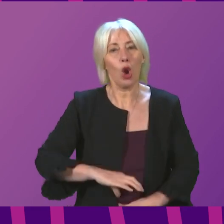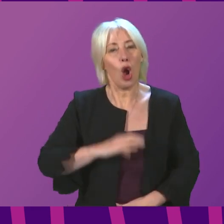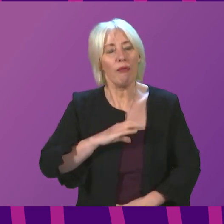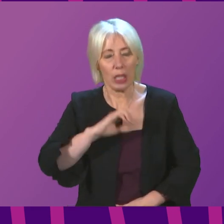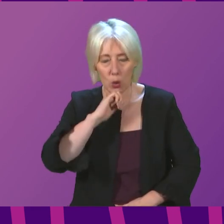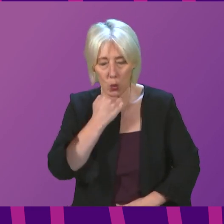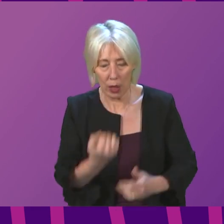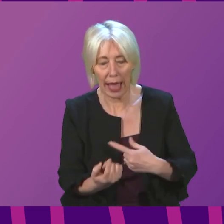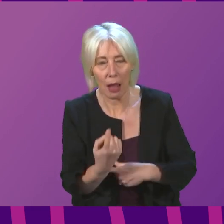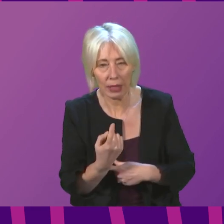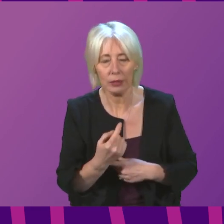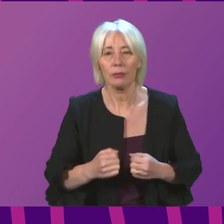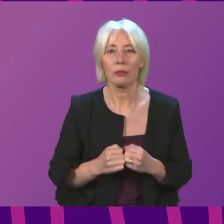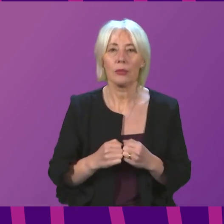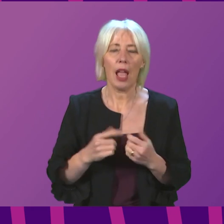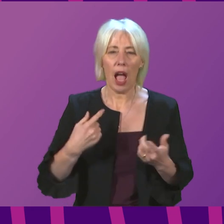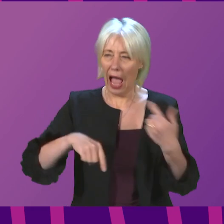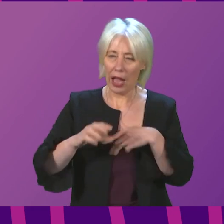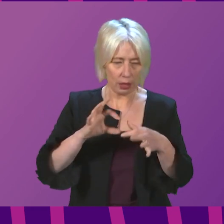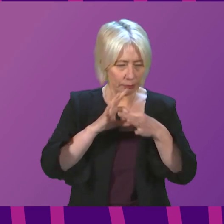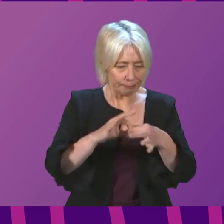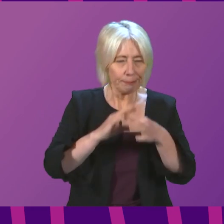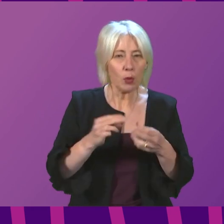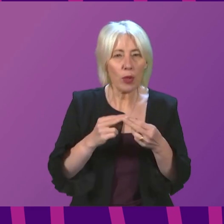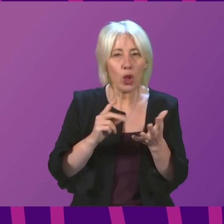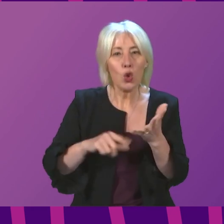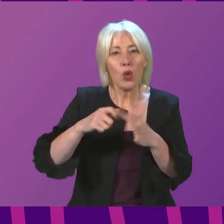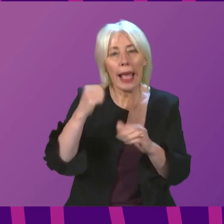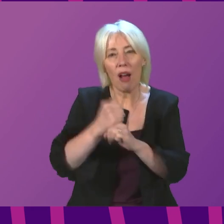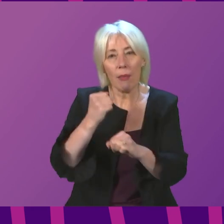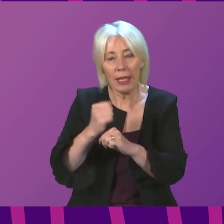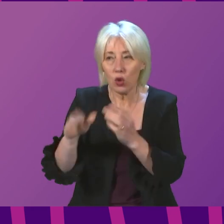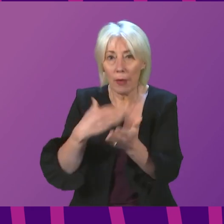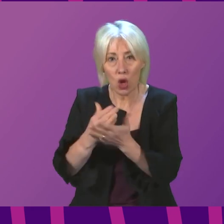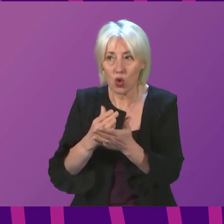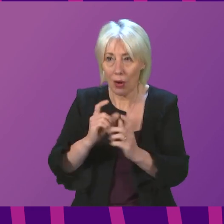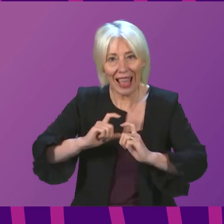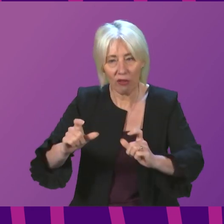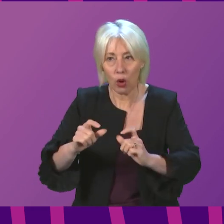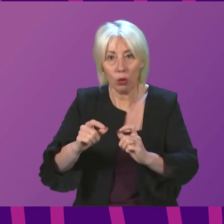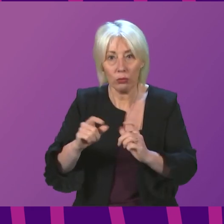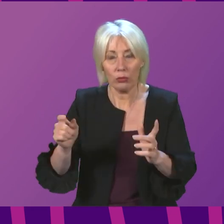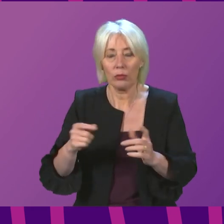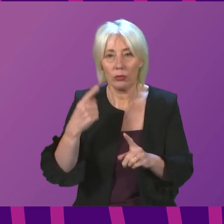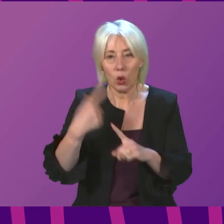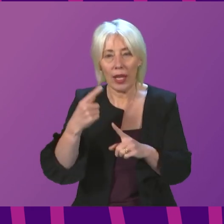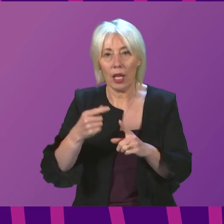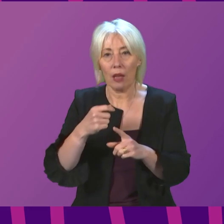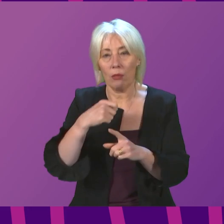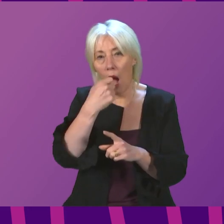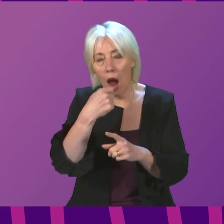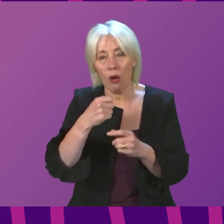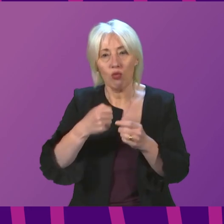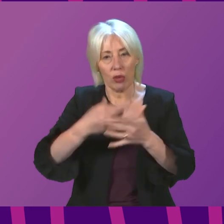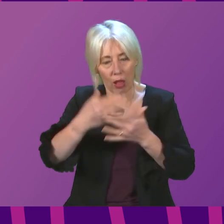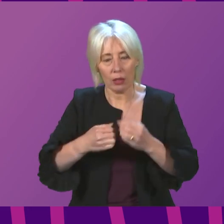will be the case and will continue to liaise closely with the UK Government about that. One final point to make, and I think this perhaps is a